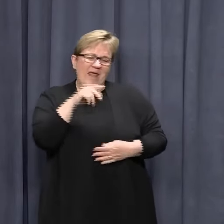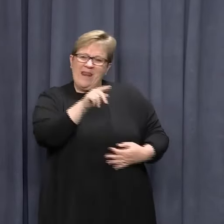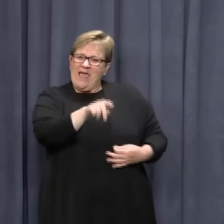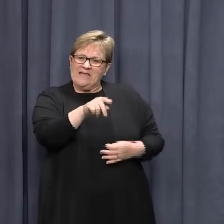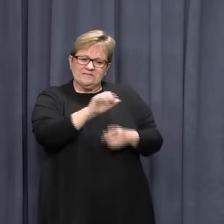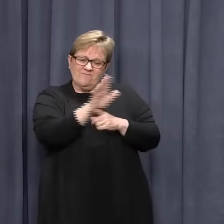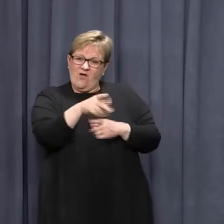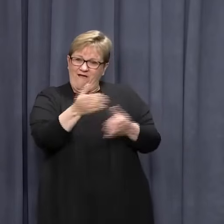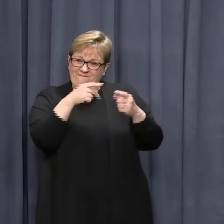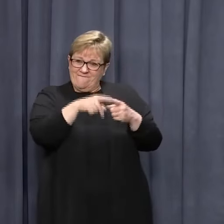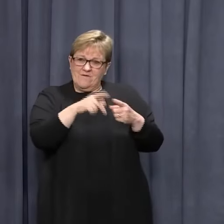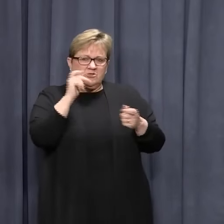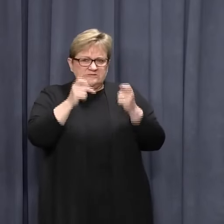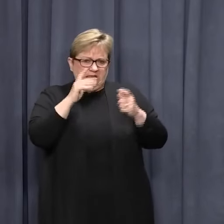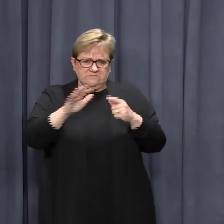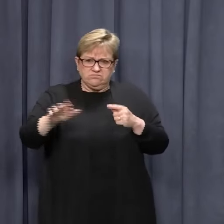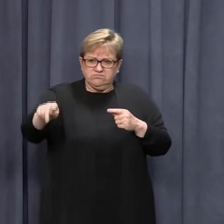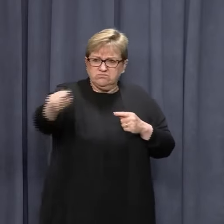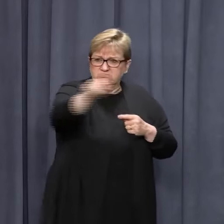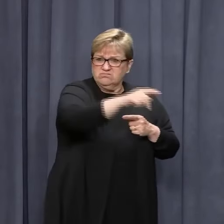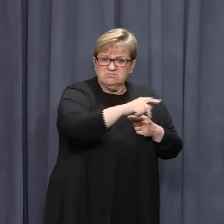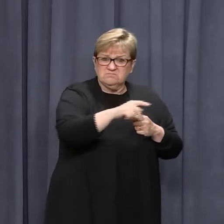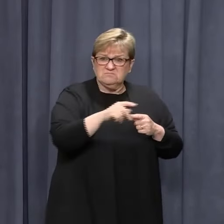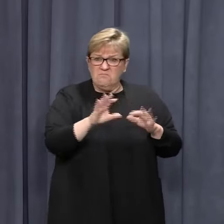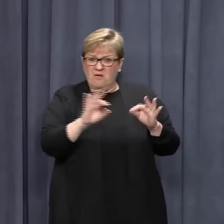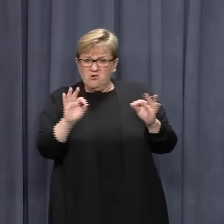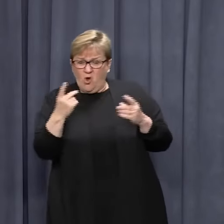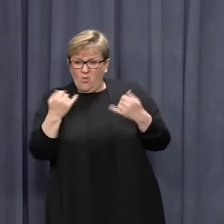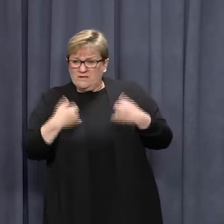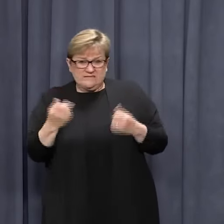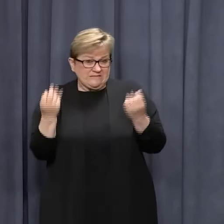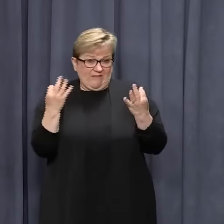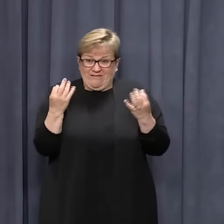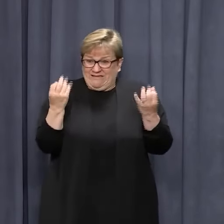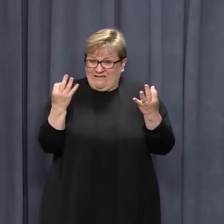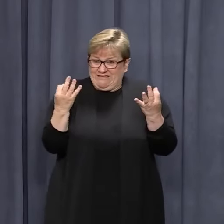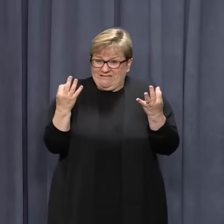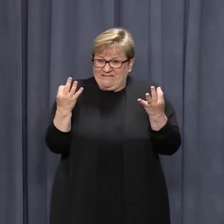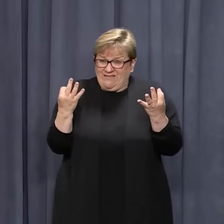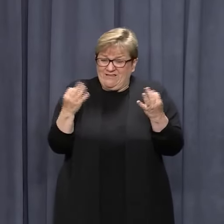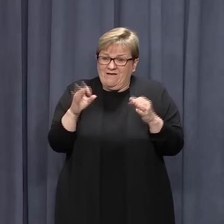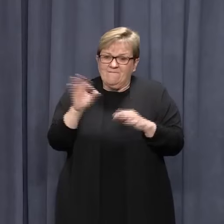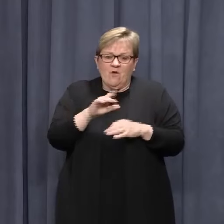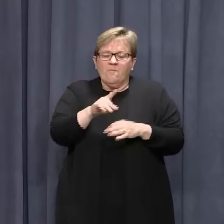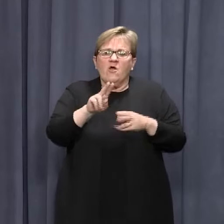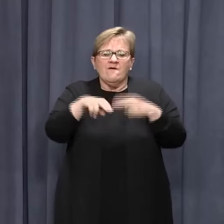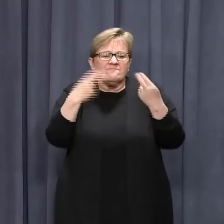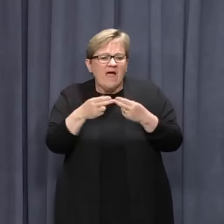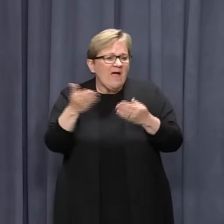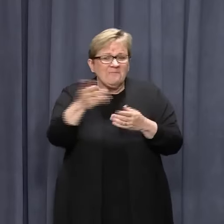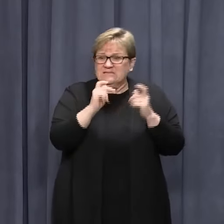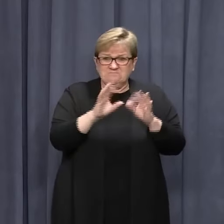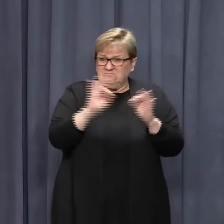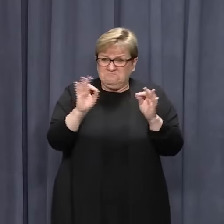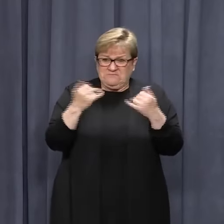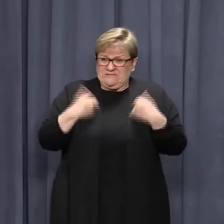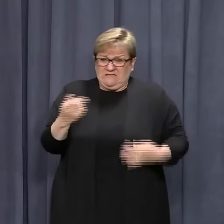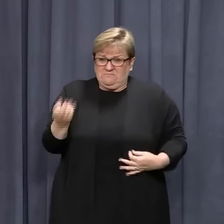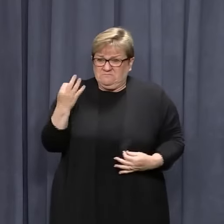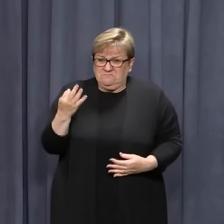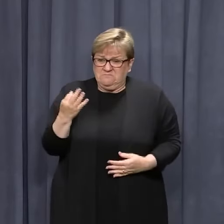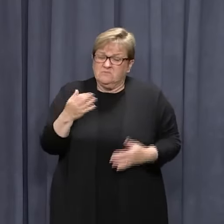that acquired the virus was from, and they haven't had a positive and they haven't had a positive from any of her relatives that they tested. So